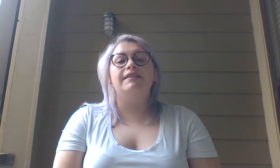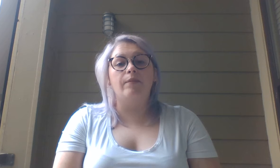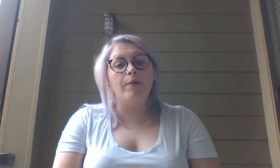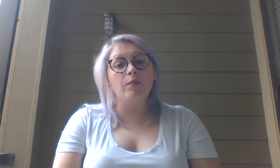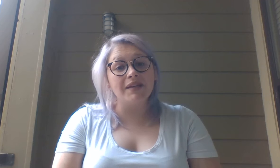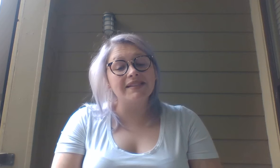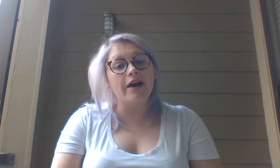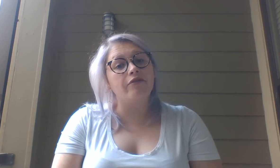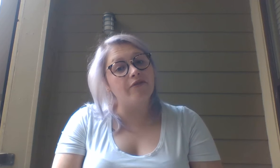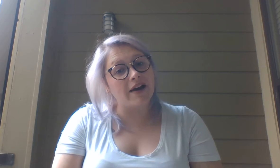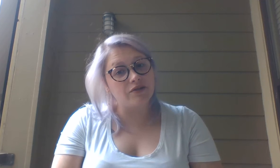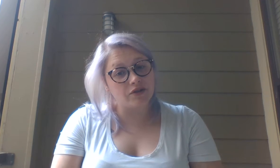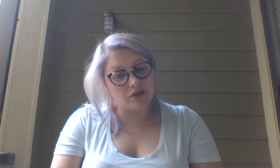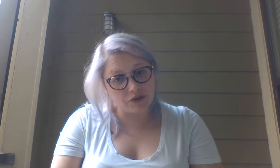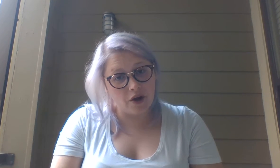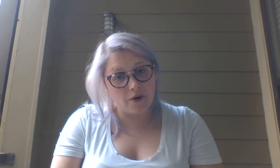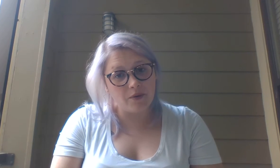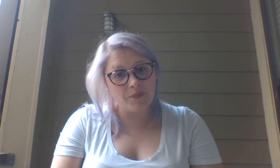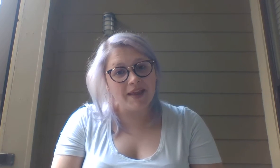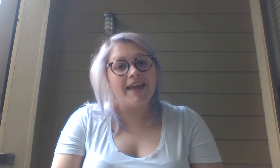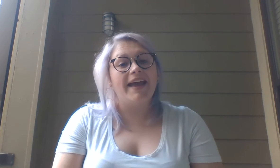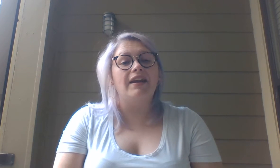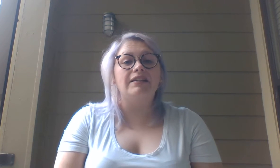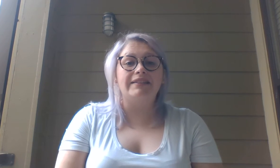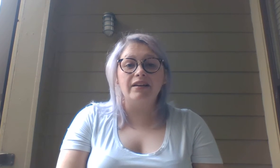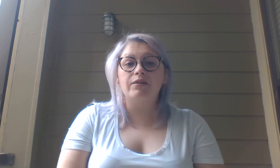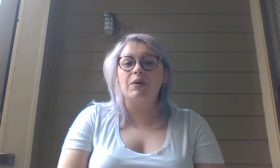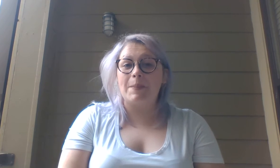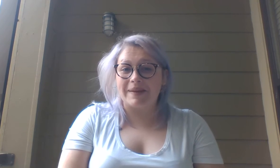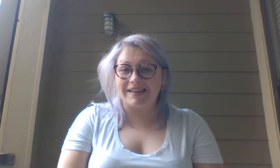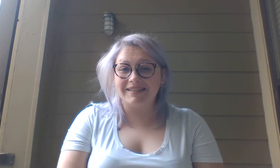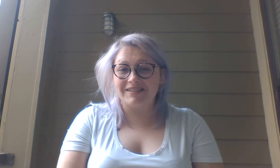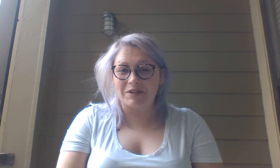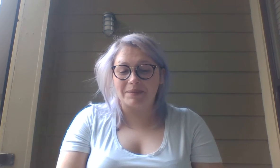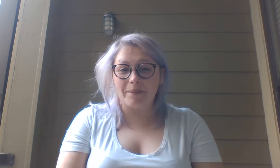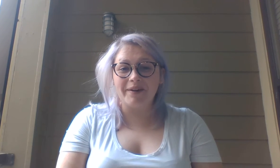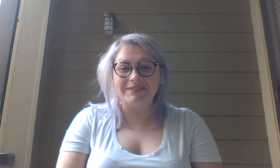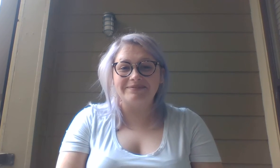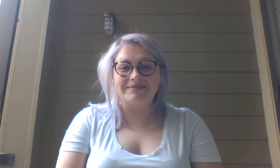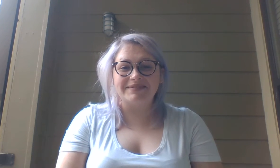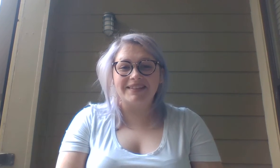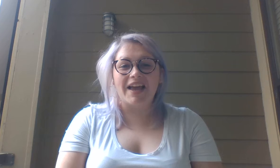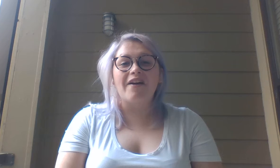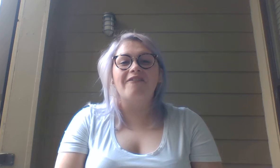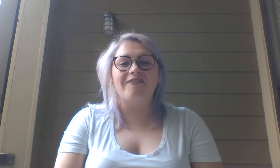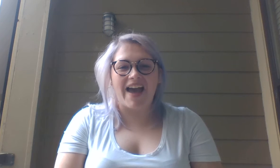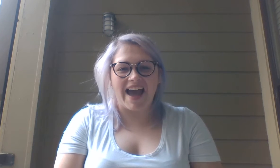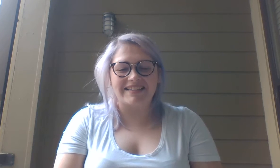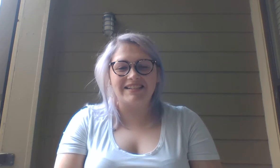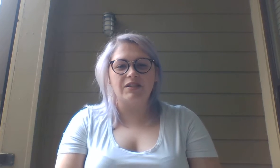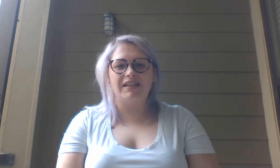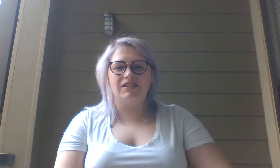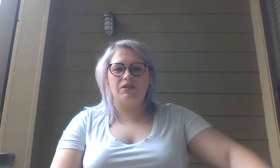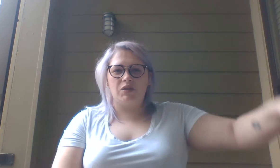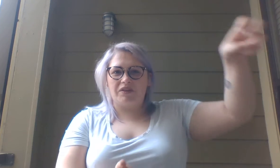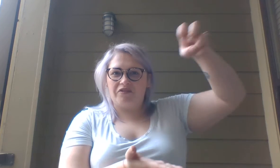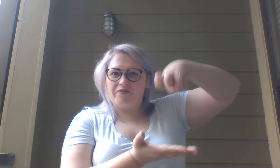tempo means how fast or slow and allegro means, do you remember? Fast. So, let's do this one